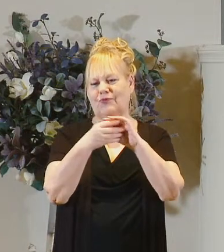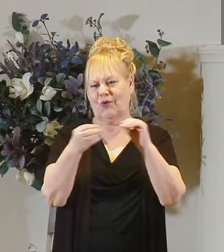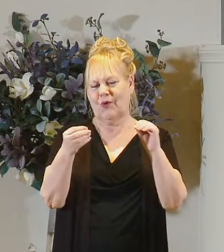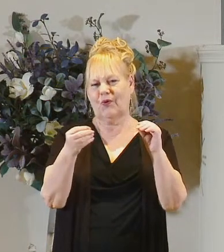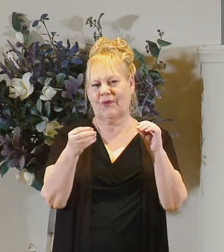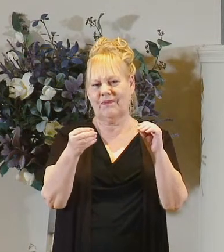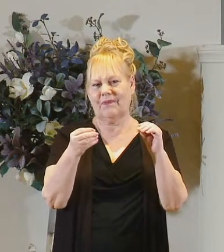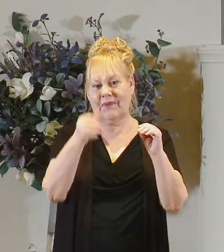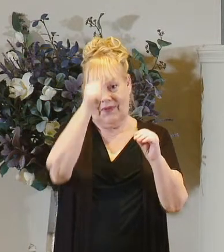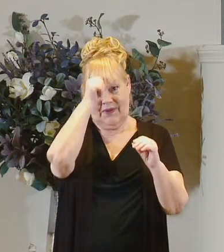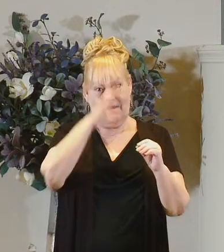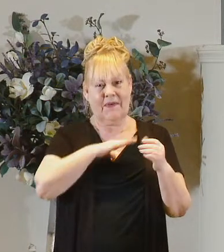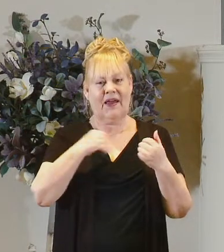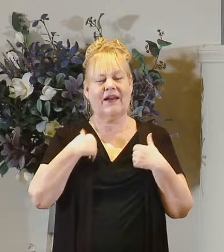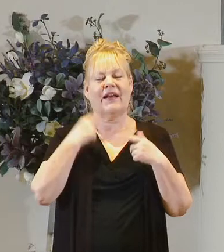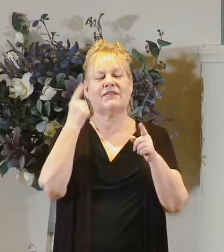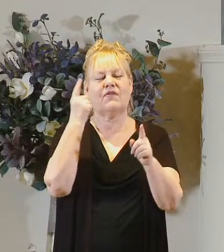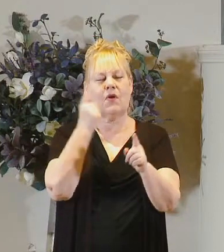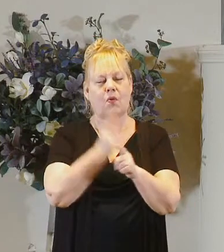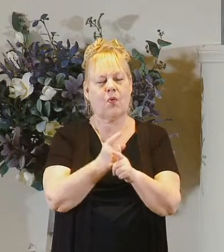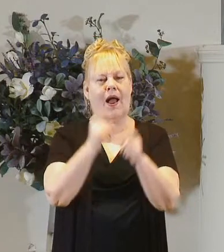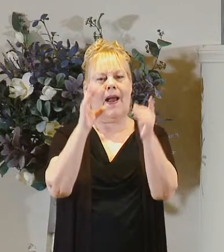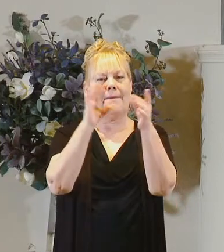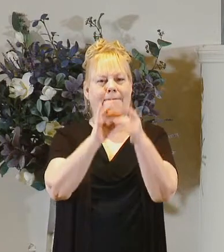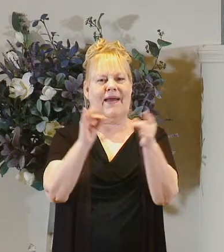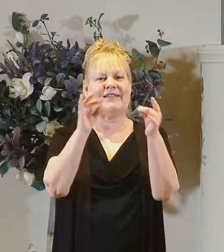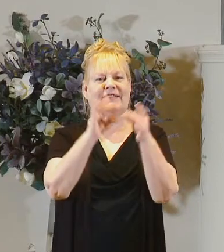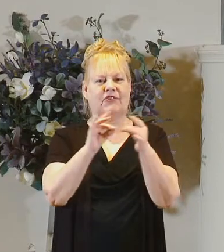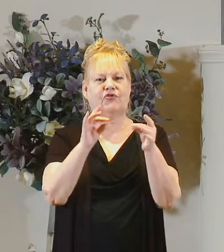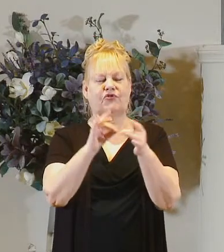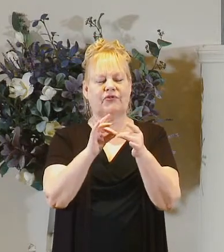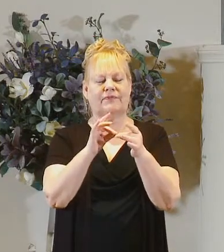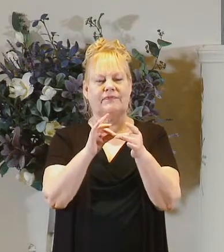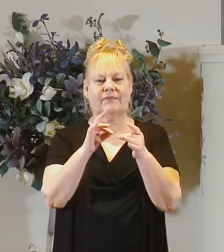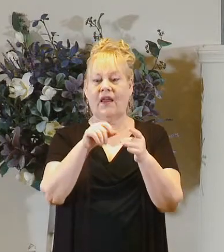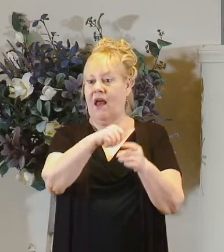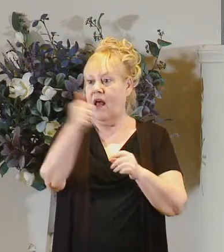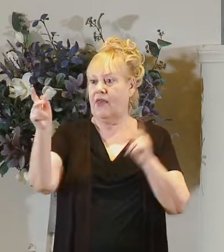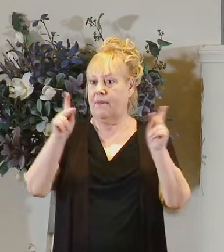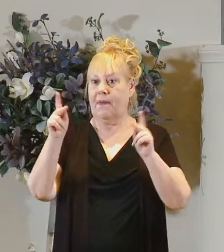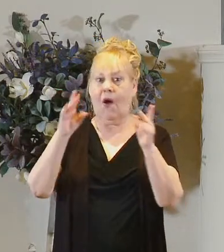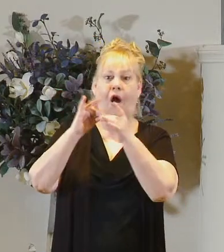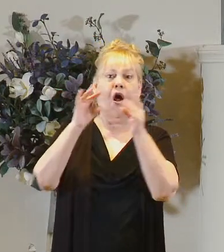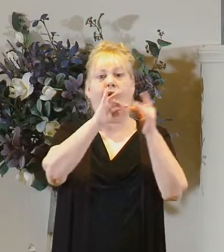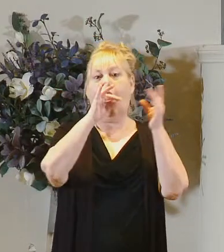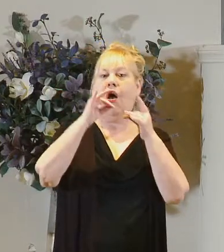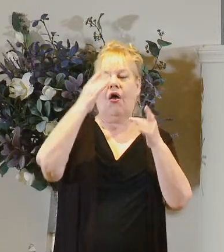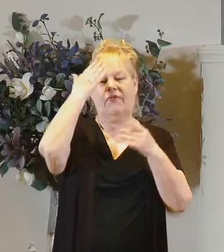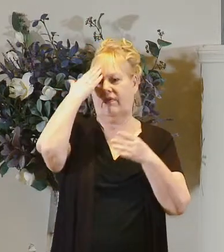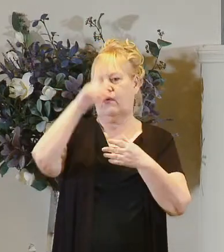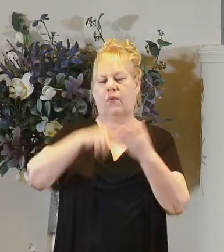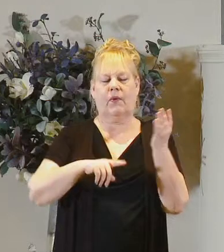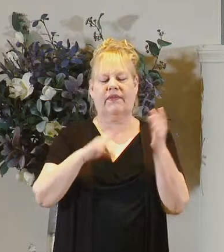he has the right message everybody else would love to be talking they don't know what they're talking about though